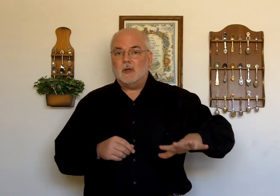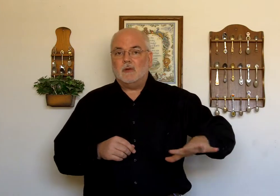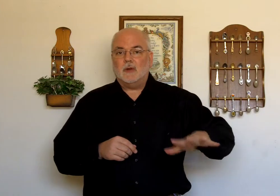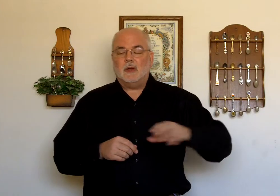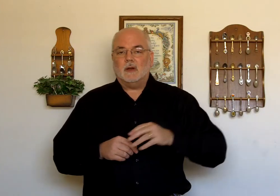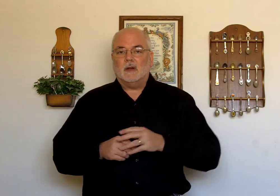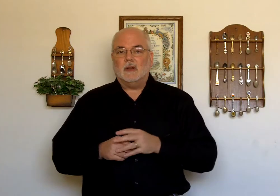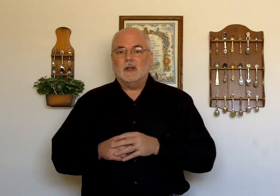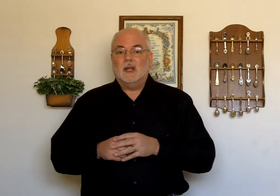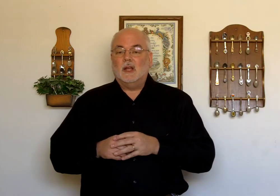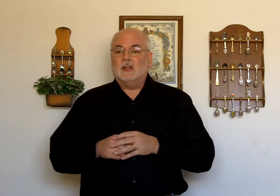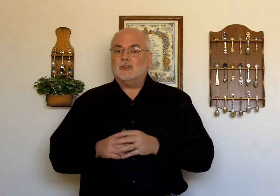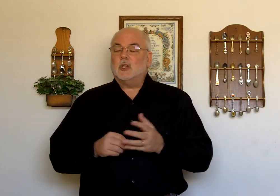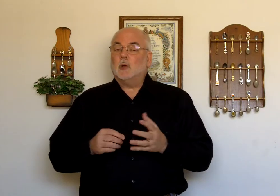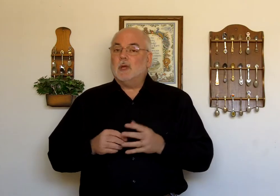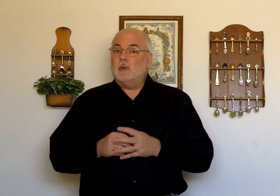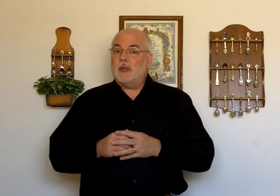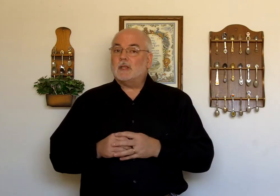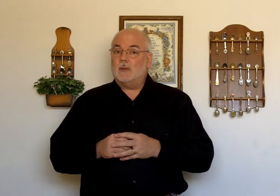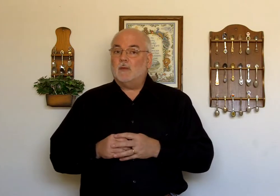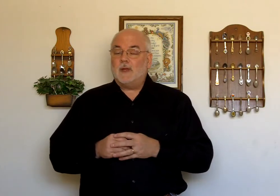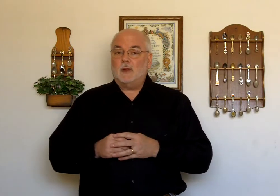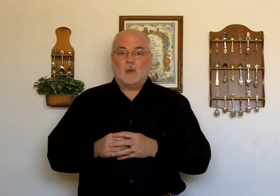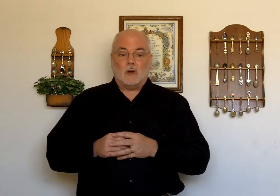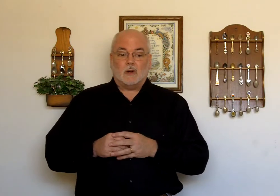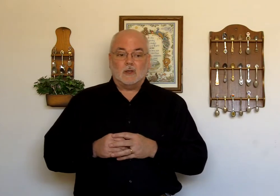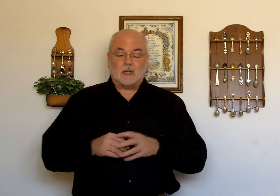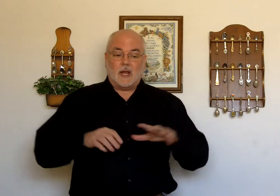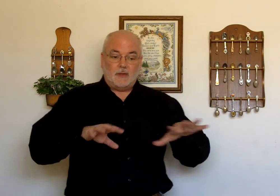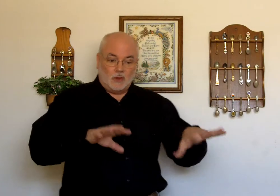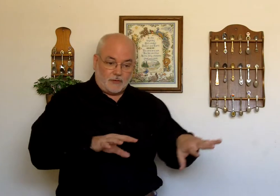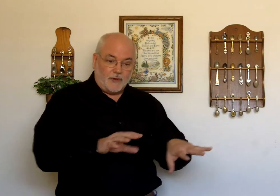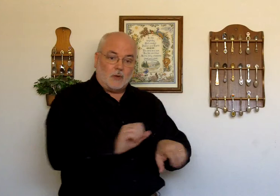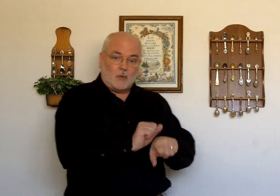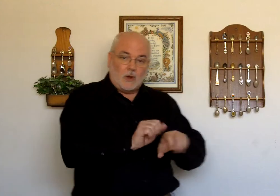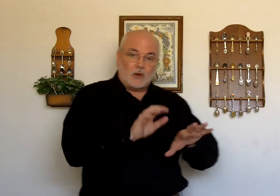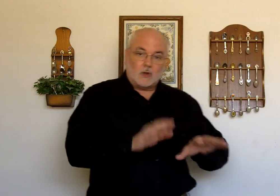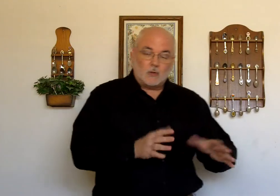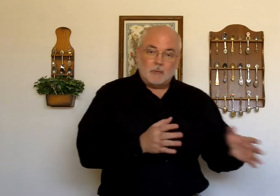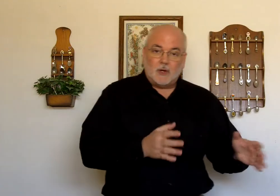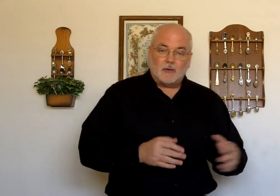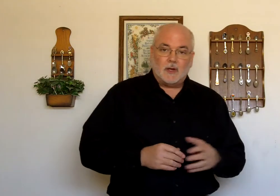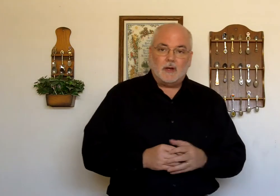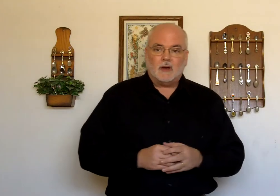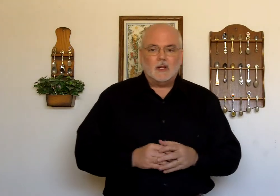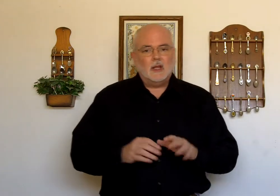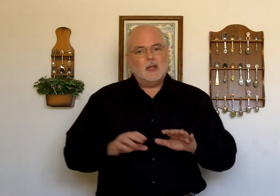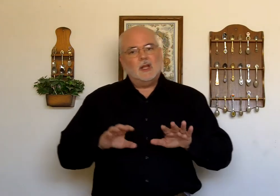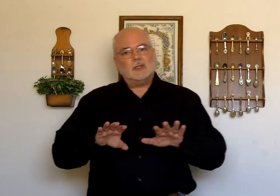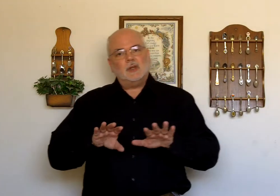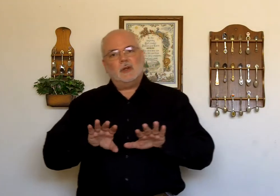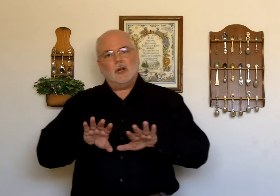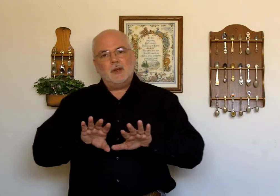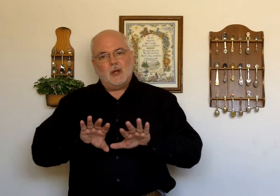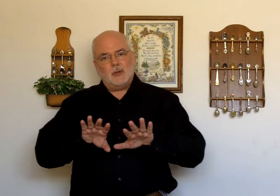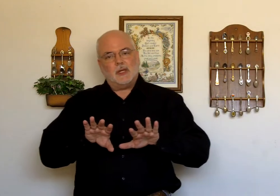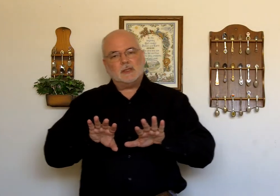be over here. She's going to be with some field workers, and those field workers will be over here. So you're going to notice